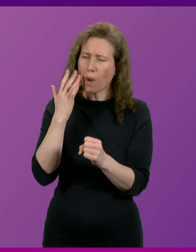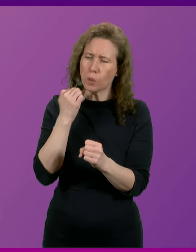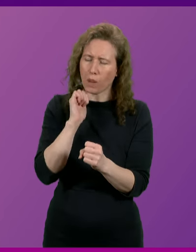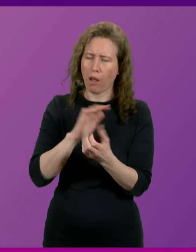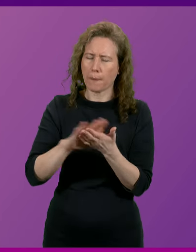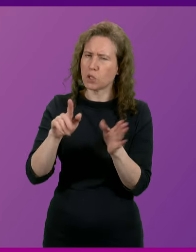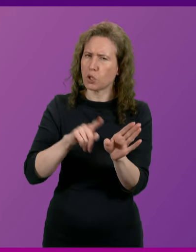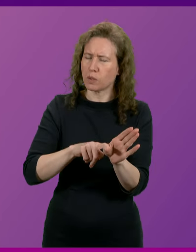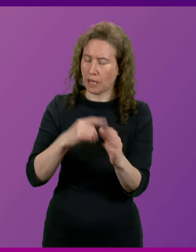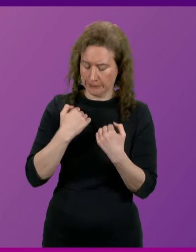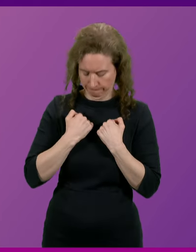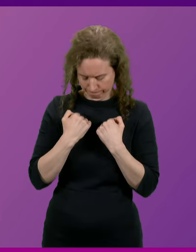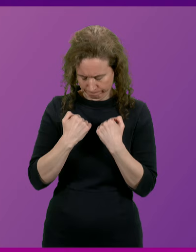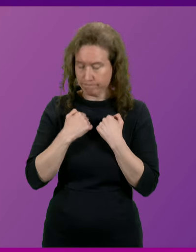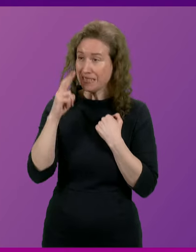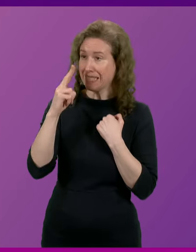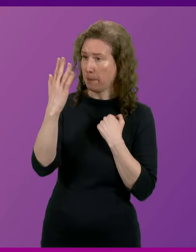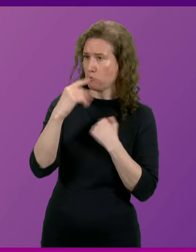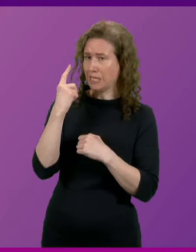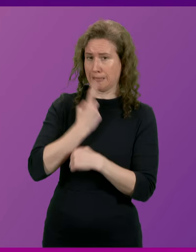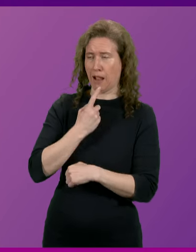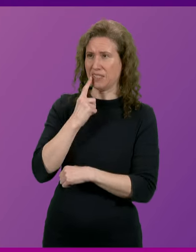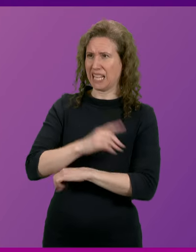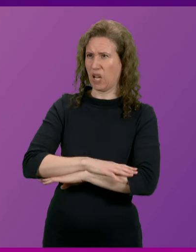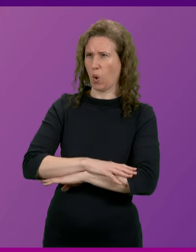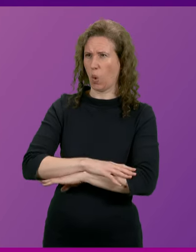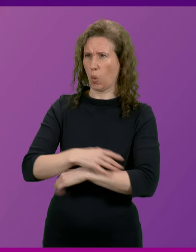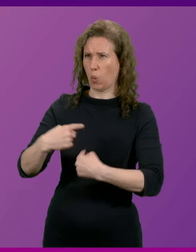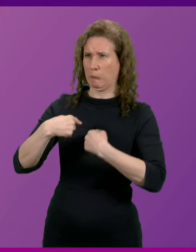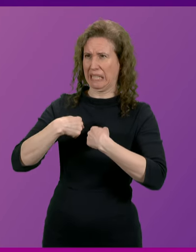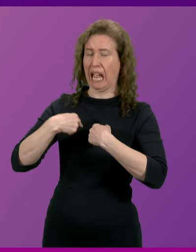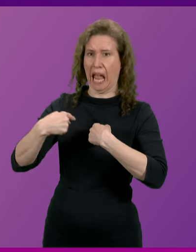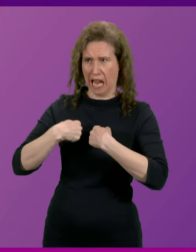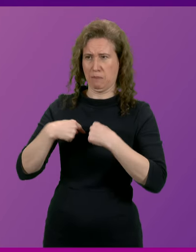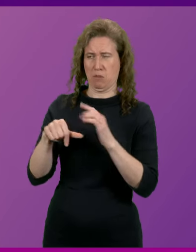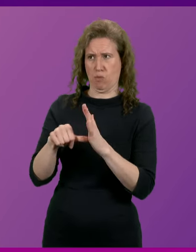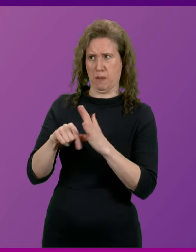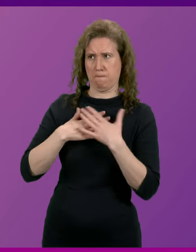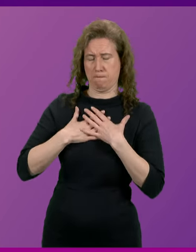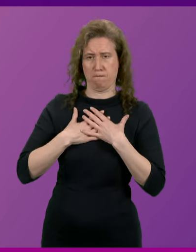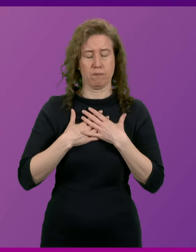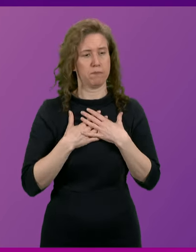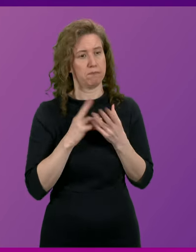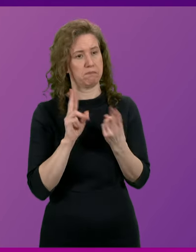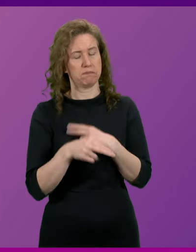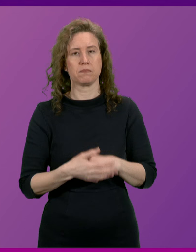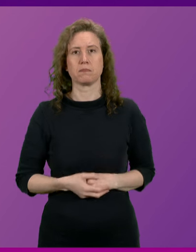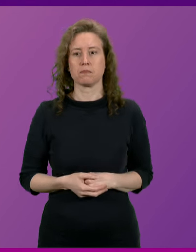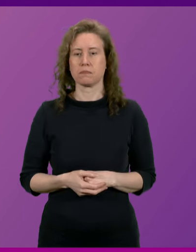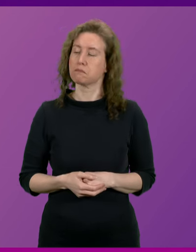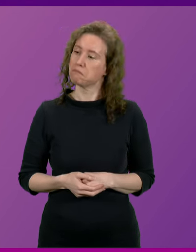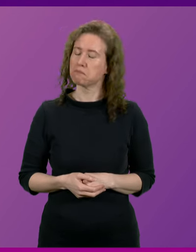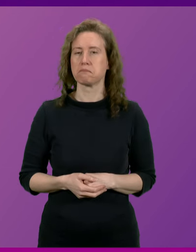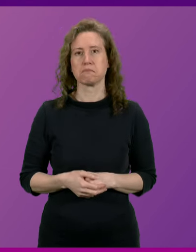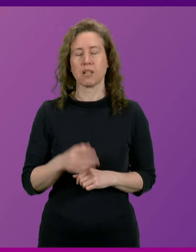finally look at himself in the mirror and say, I'm the problem, it's me. First Minister. I saw that I got a